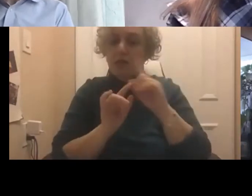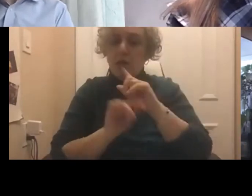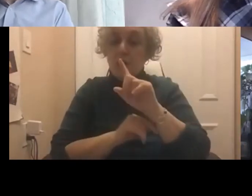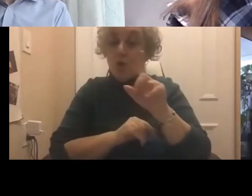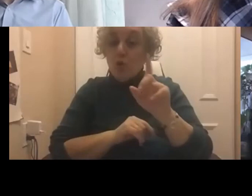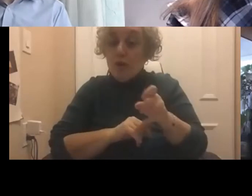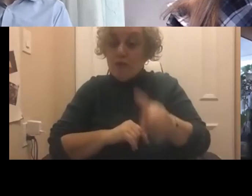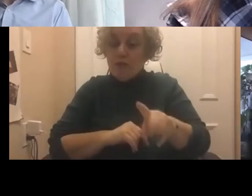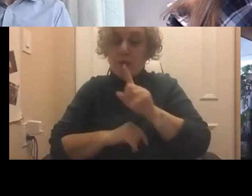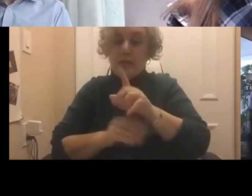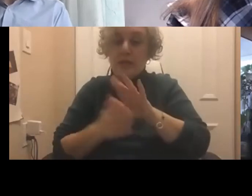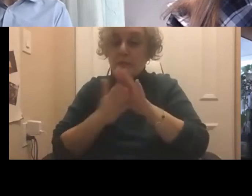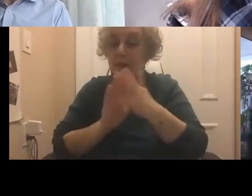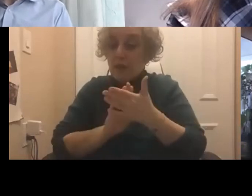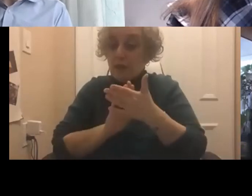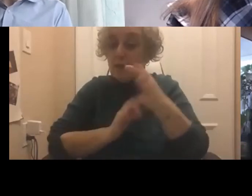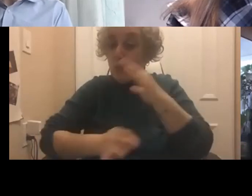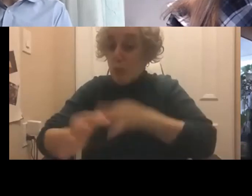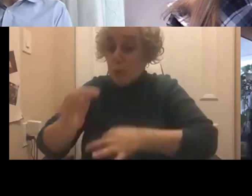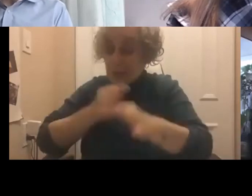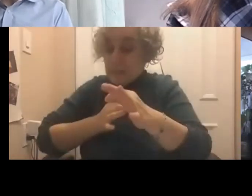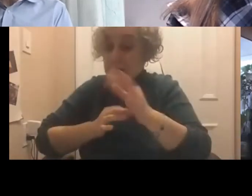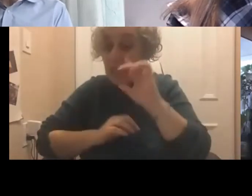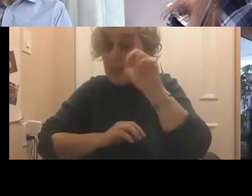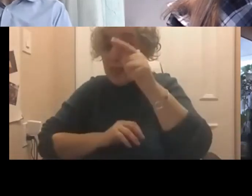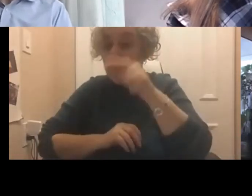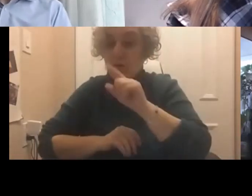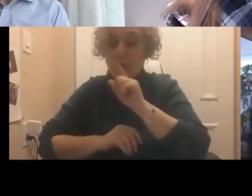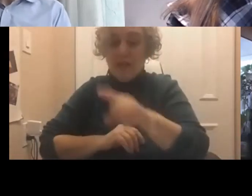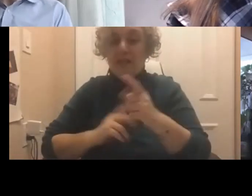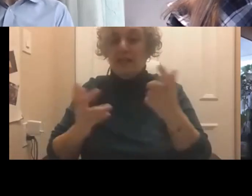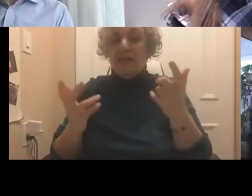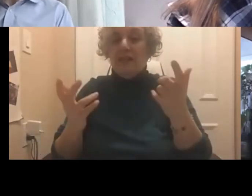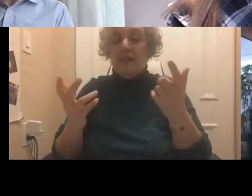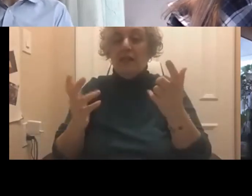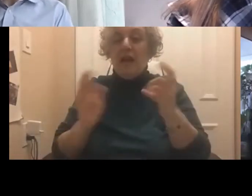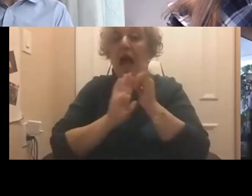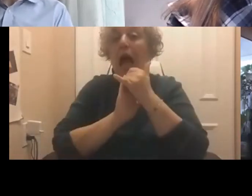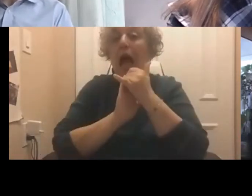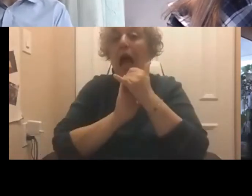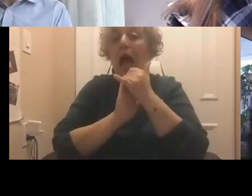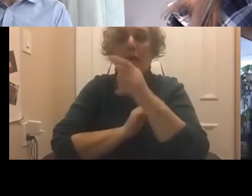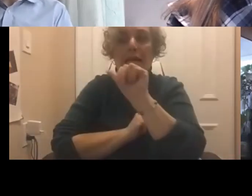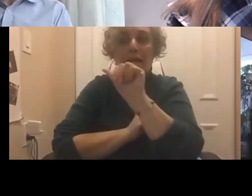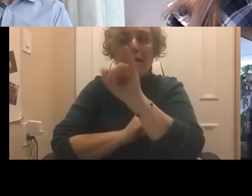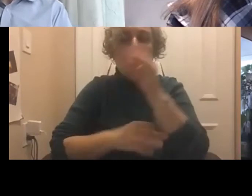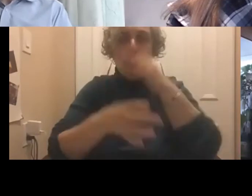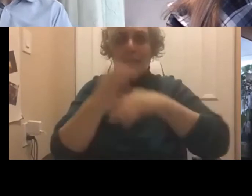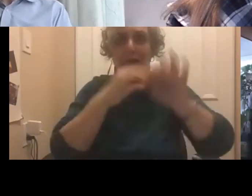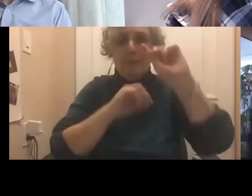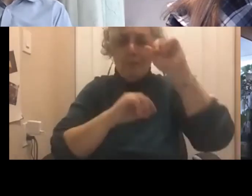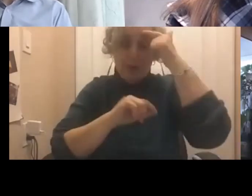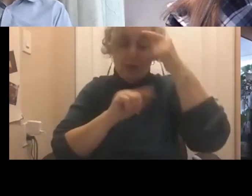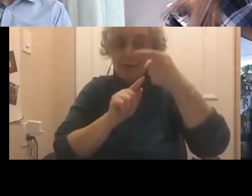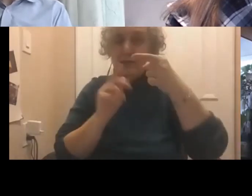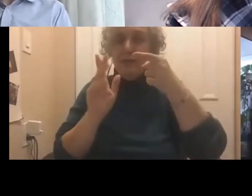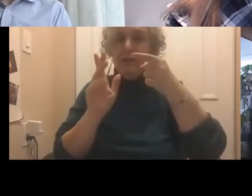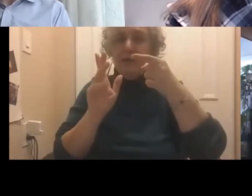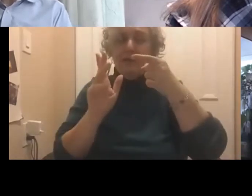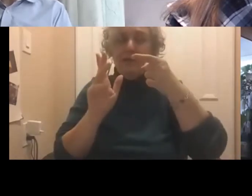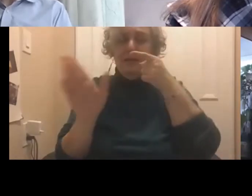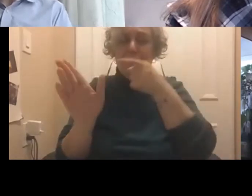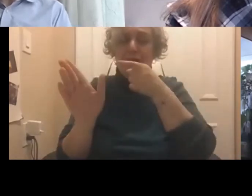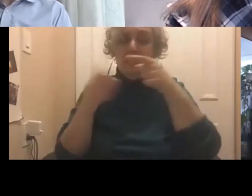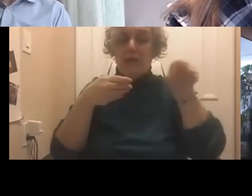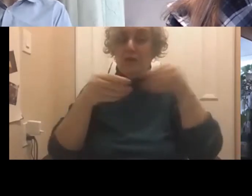that does replace that hand-to-hand combat, how do you build it to be flexible